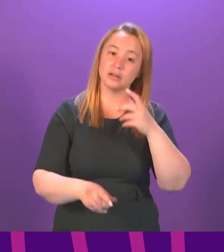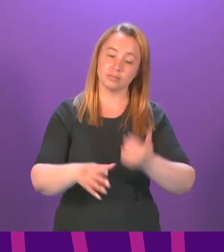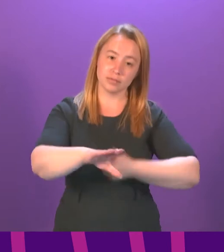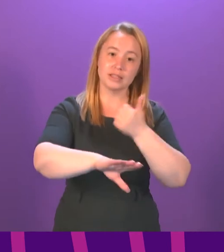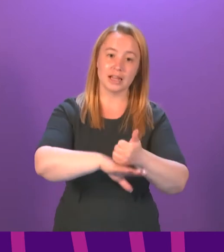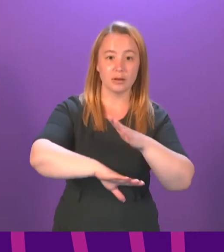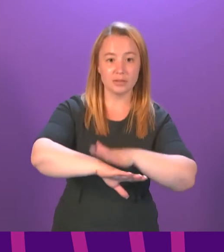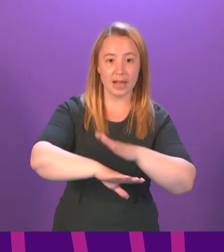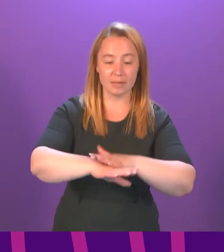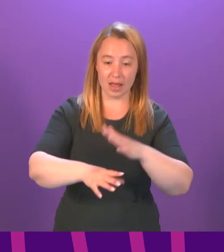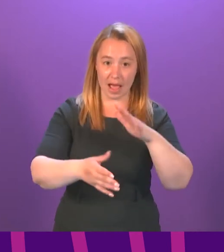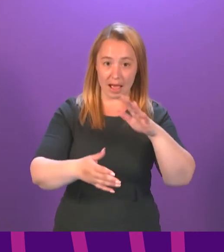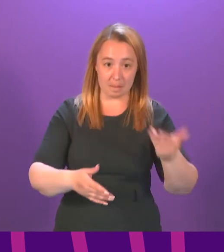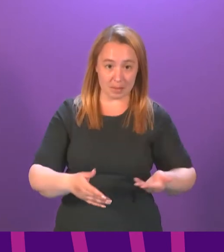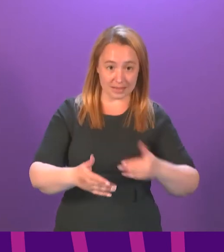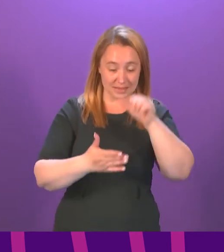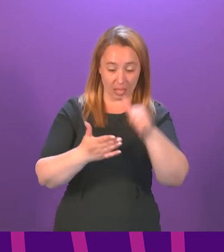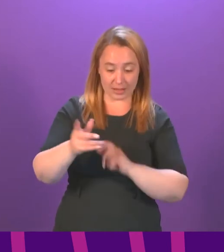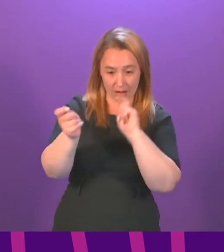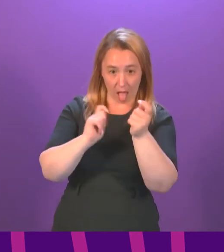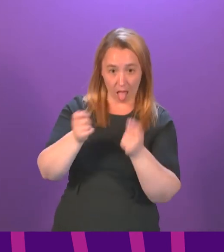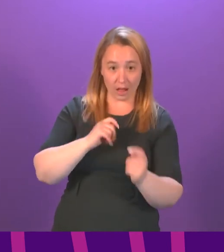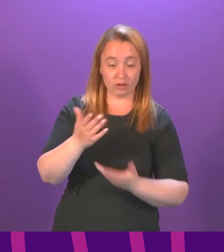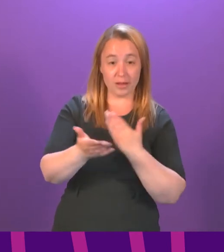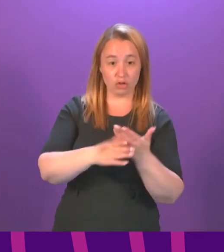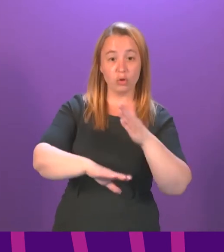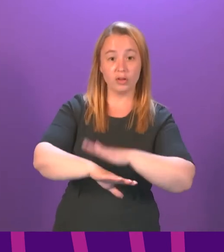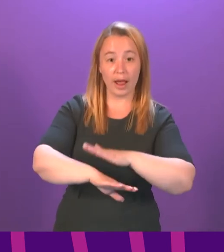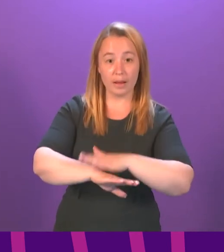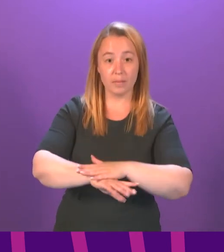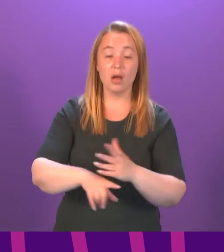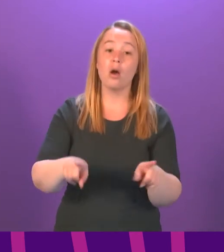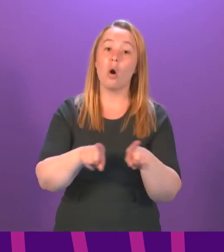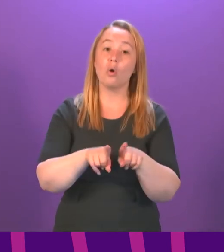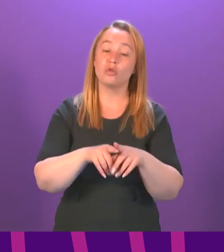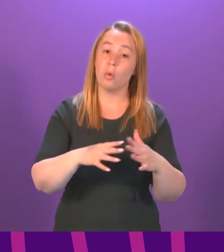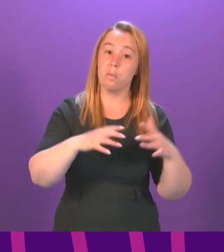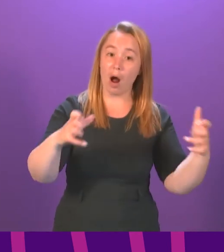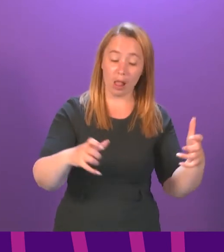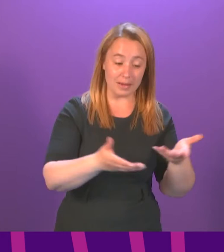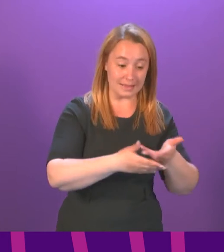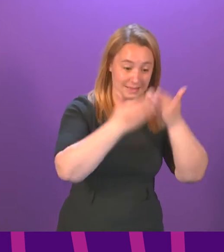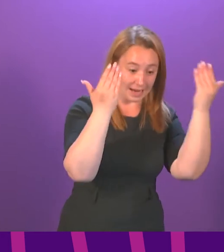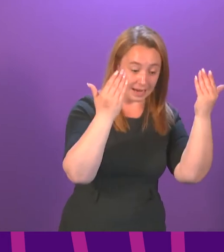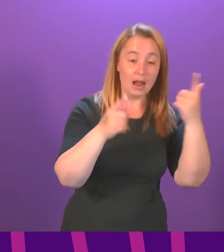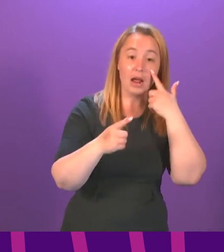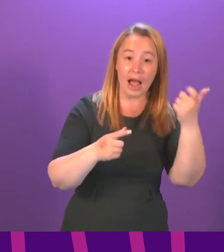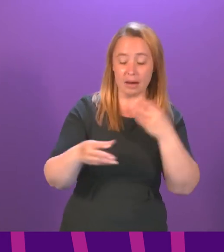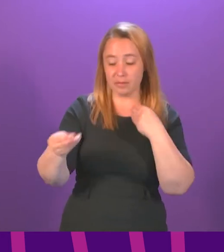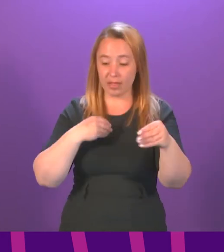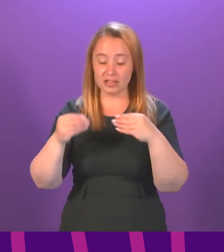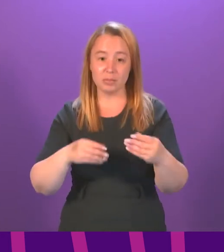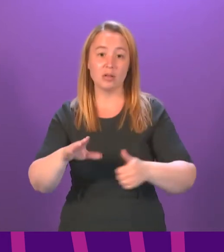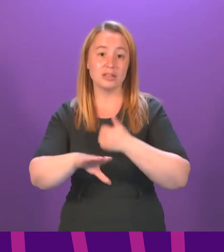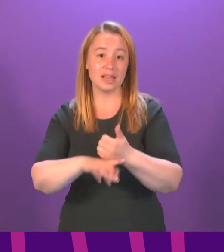alterations to the daily business list. Parliament could also agree to meet out with our usual sitting days if necessary. We recently